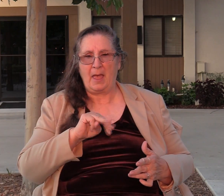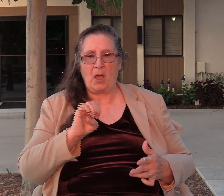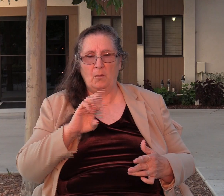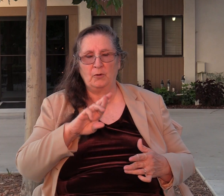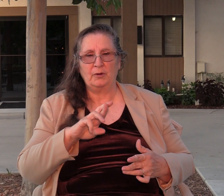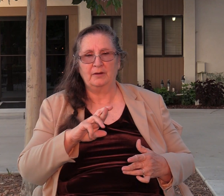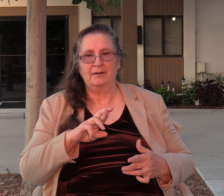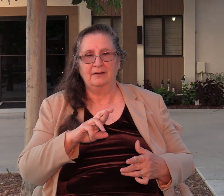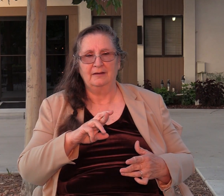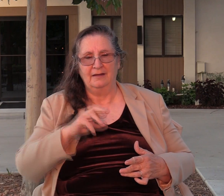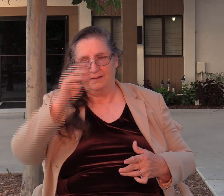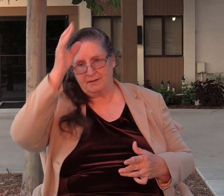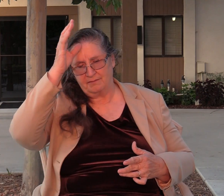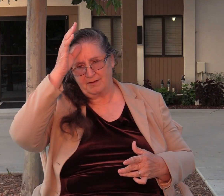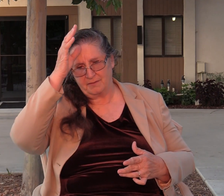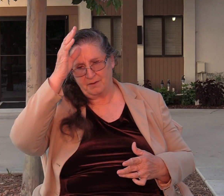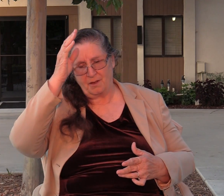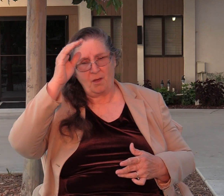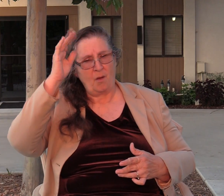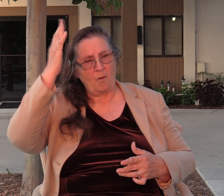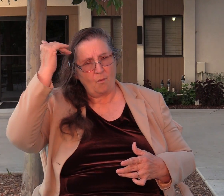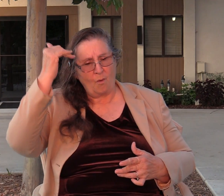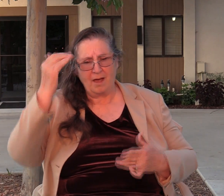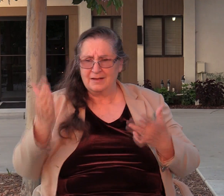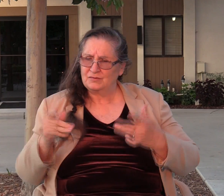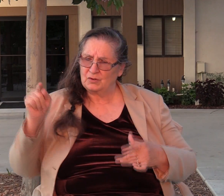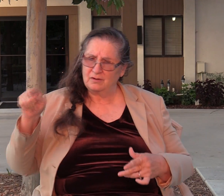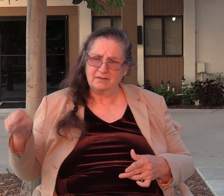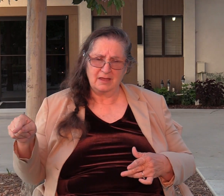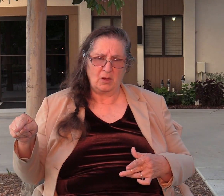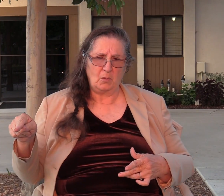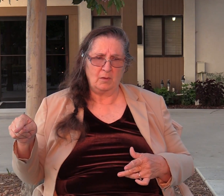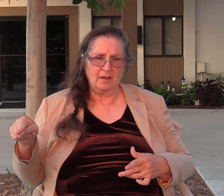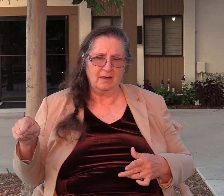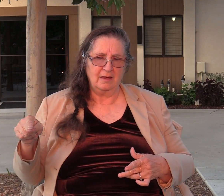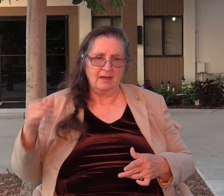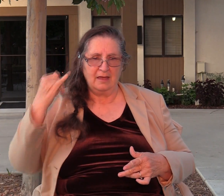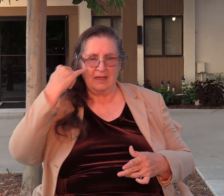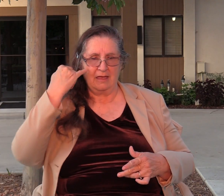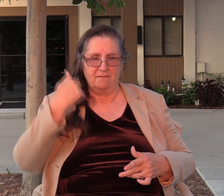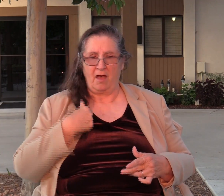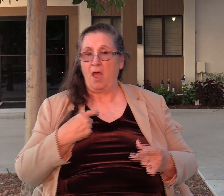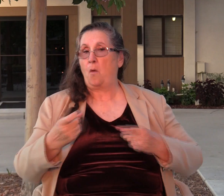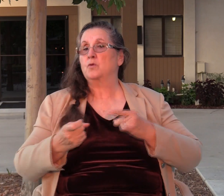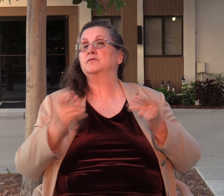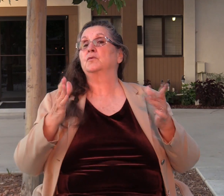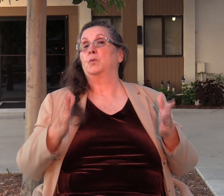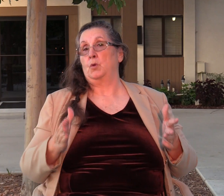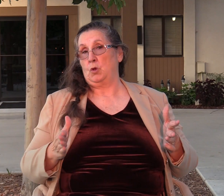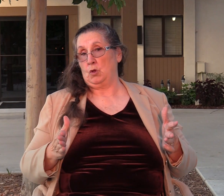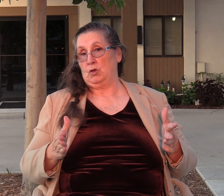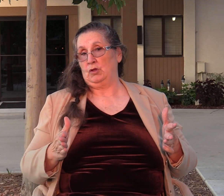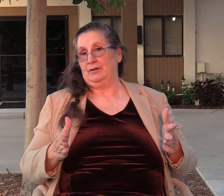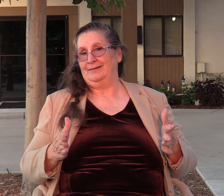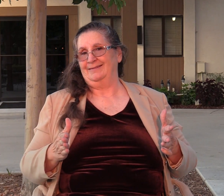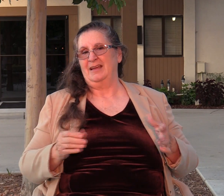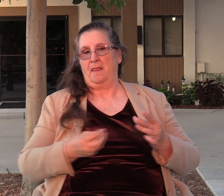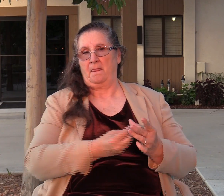why should we serve him? If only this people were under my authority, here we go, bramble, then I would